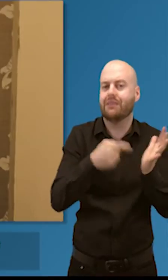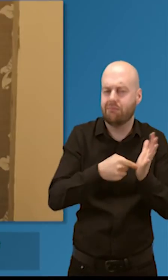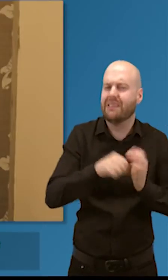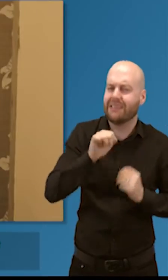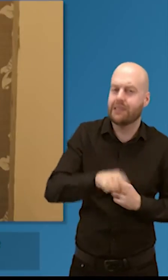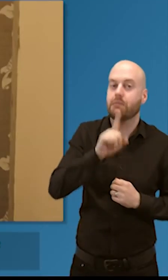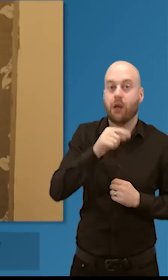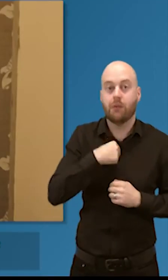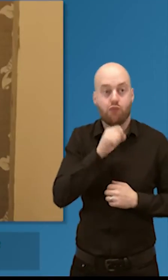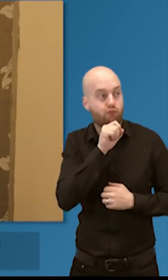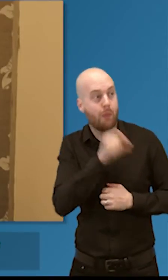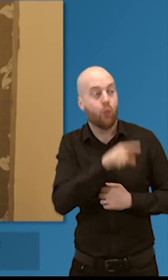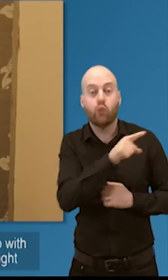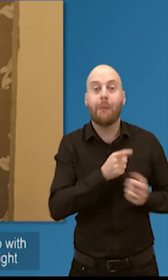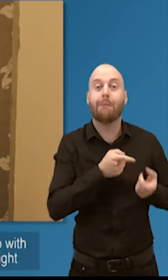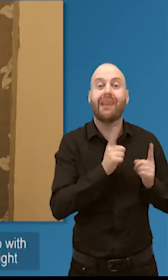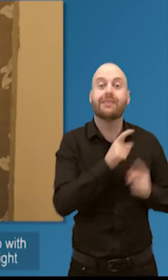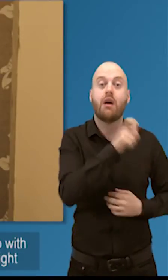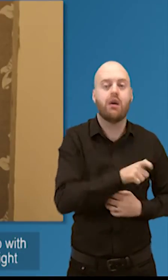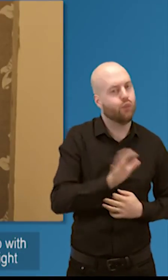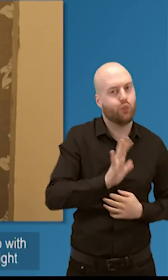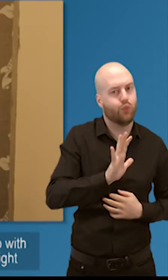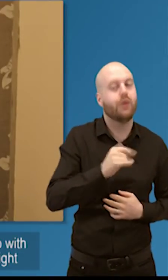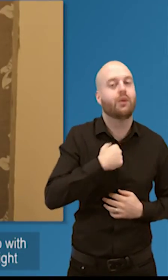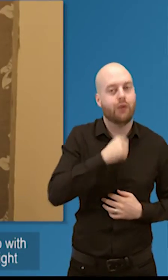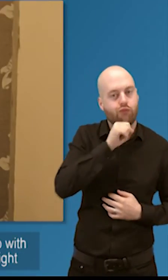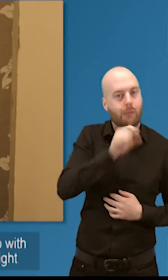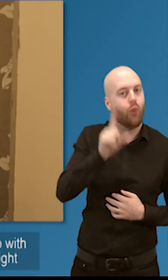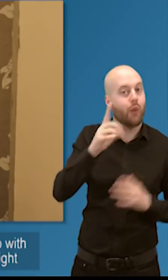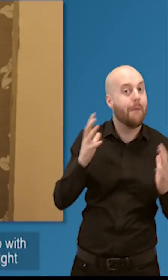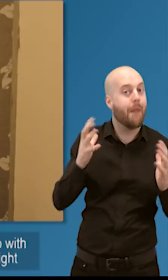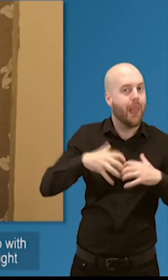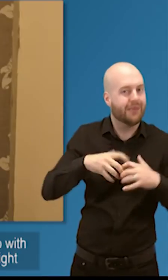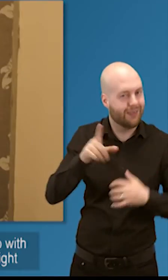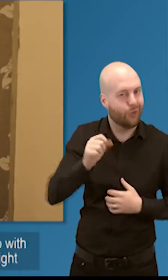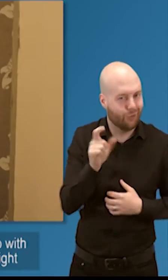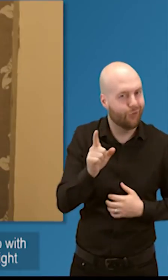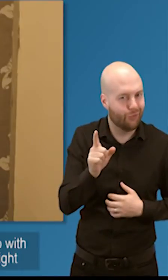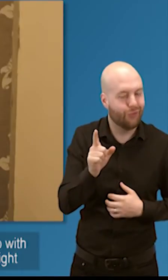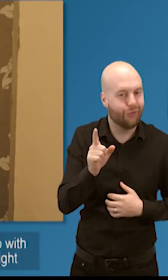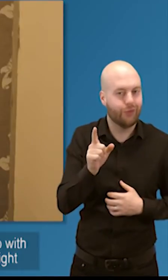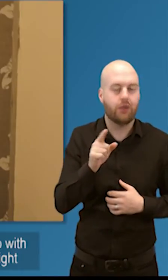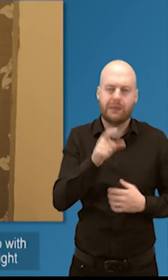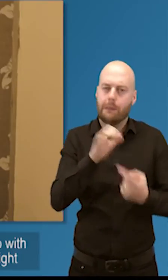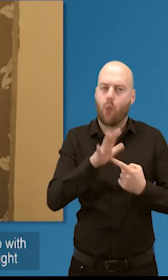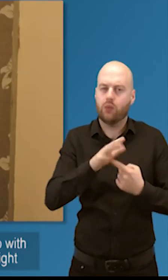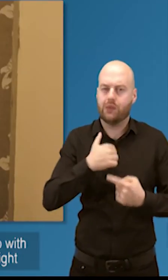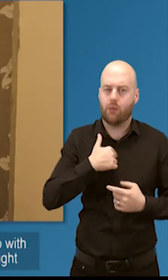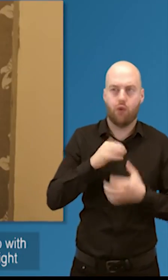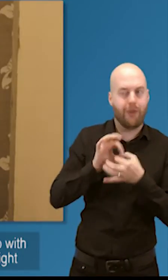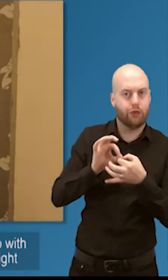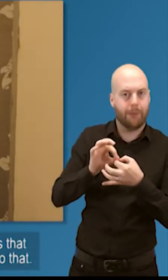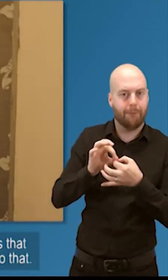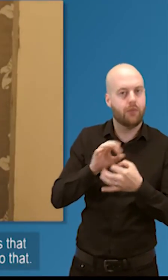it's quite an important distinction about us. It means that we have that at distance relationship with them so that we can talk to them more